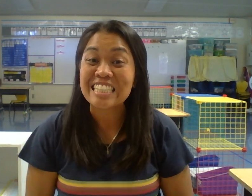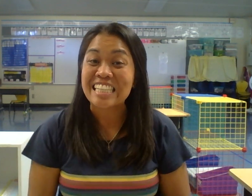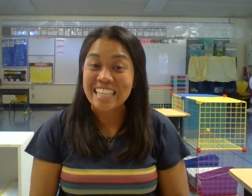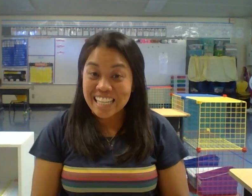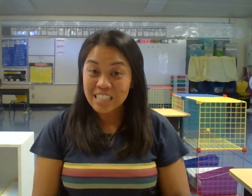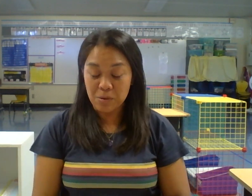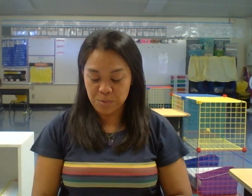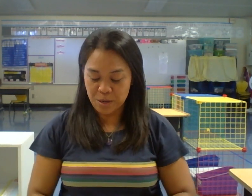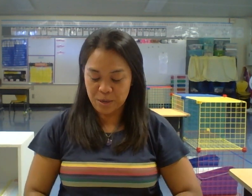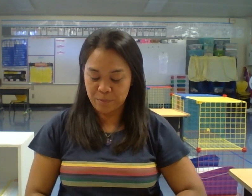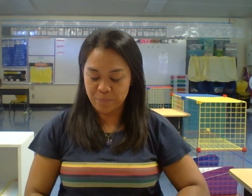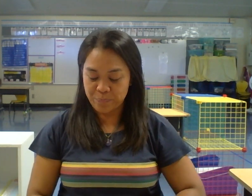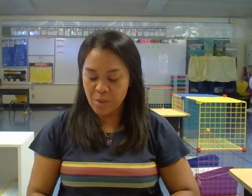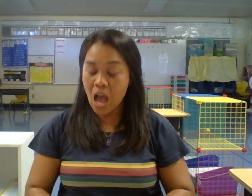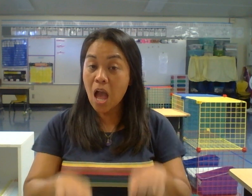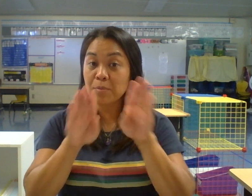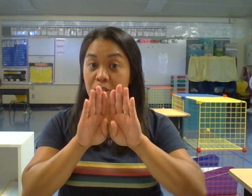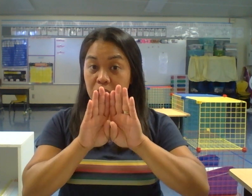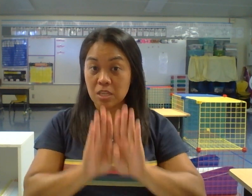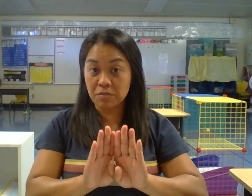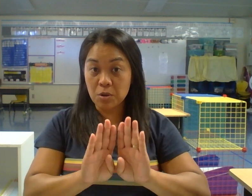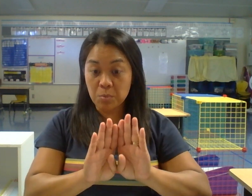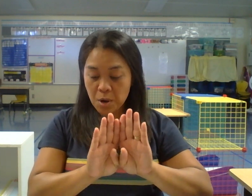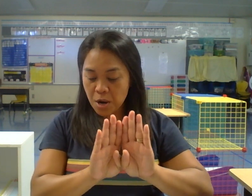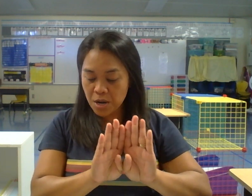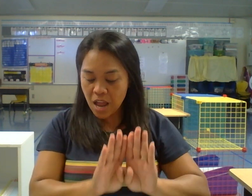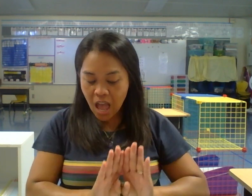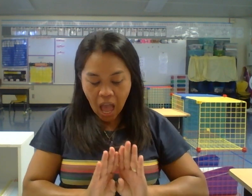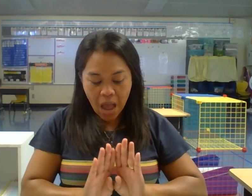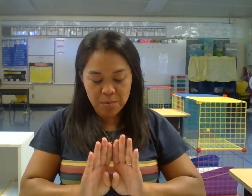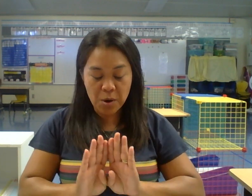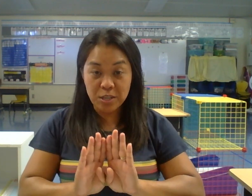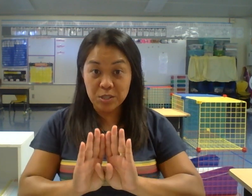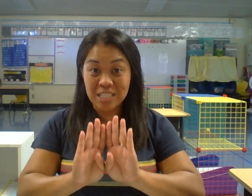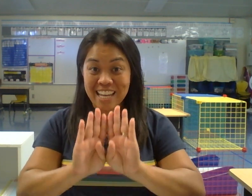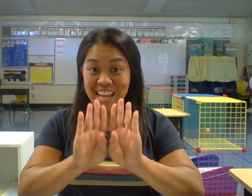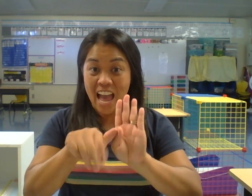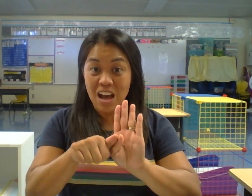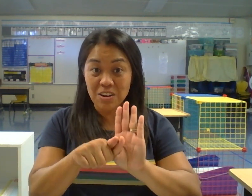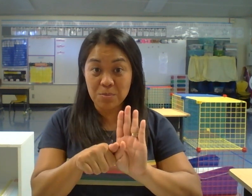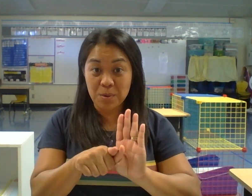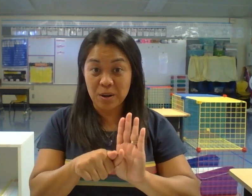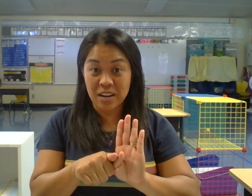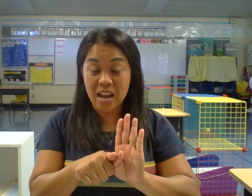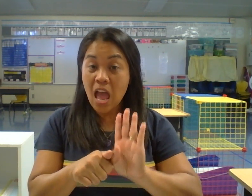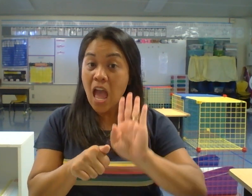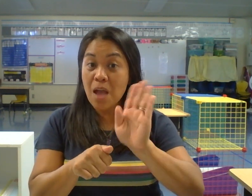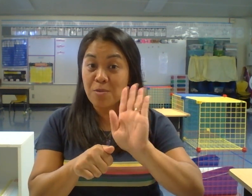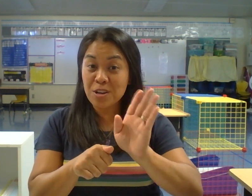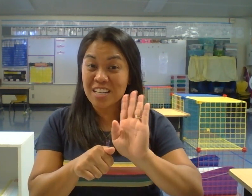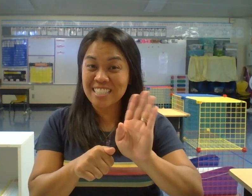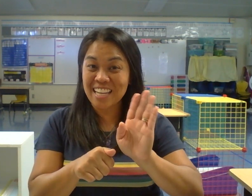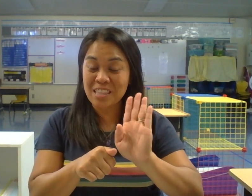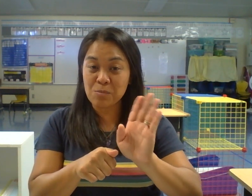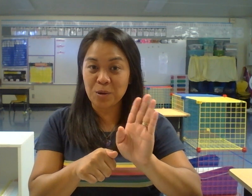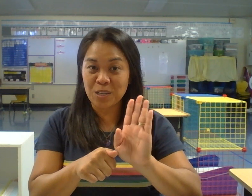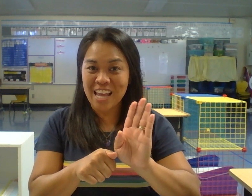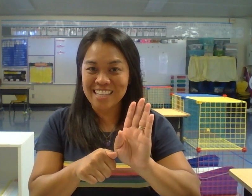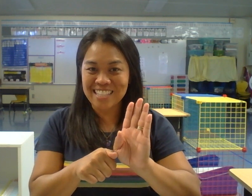delete a word. I'm going to give you a word and we're going to take out a word. And we're going to say the word that's